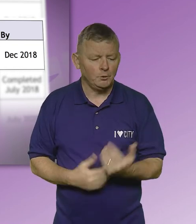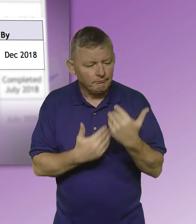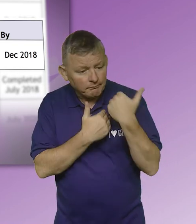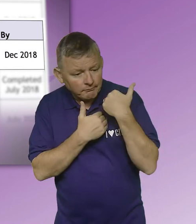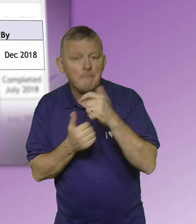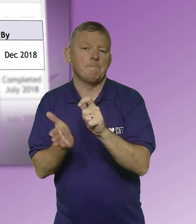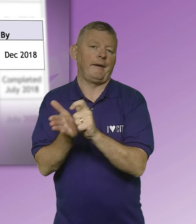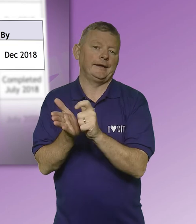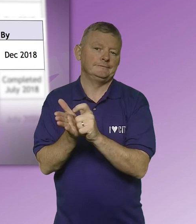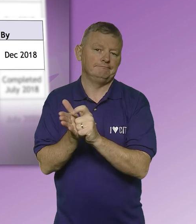Marketing